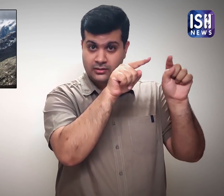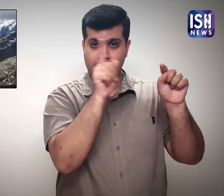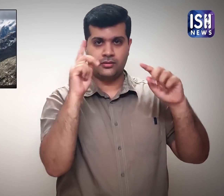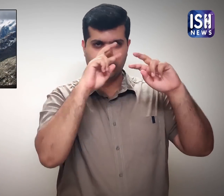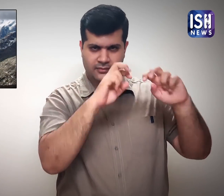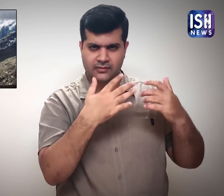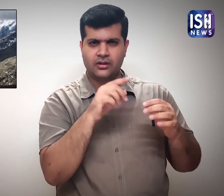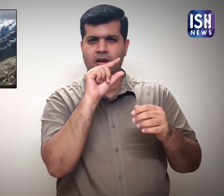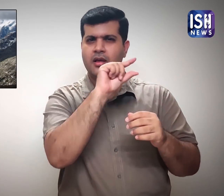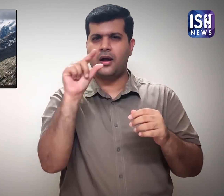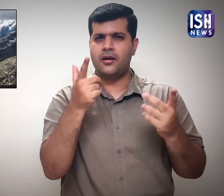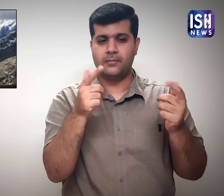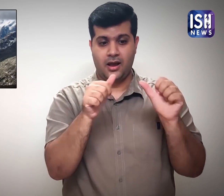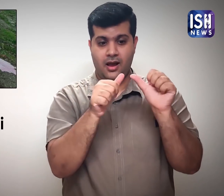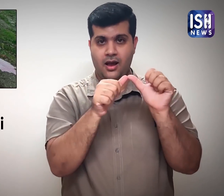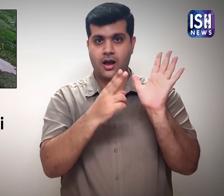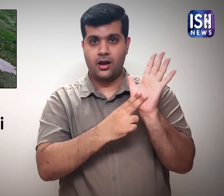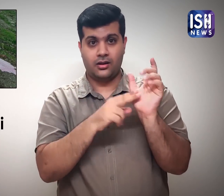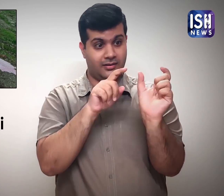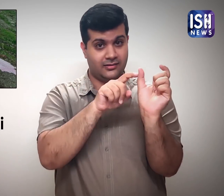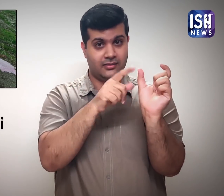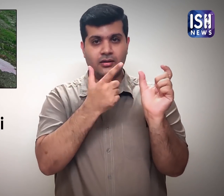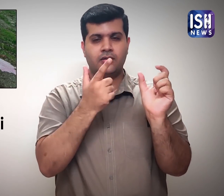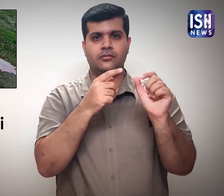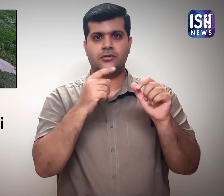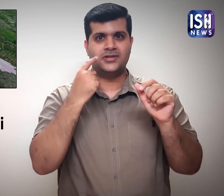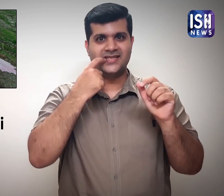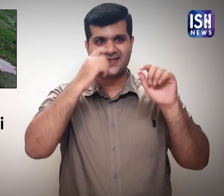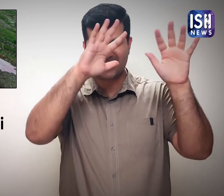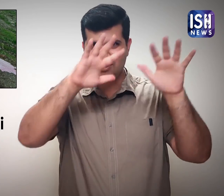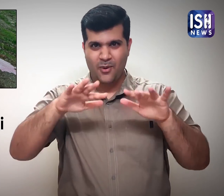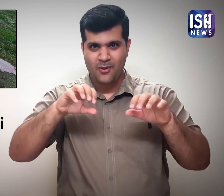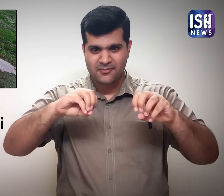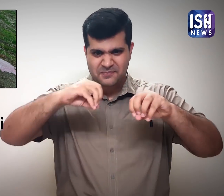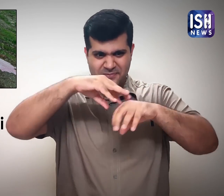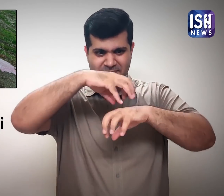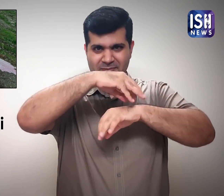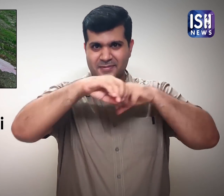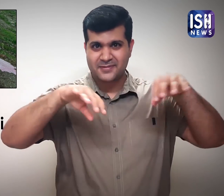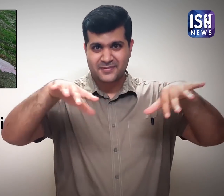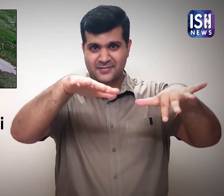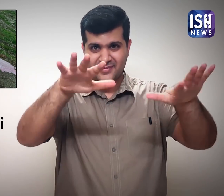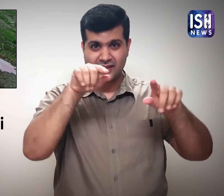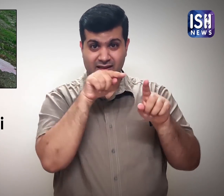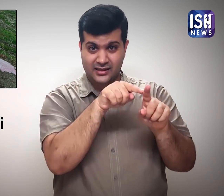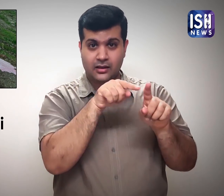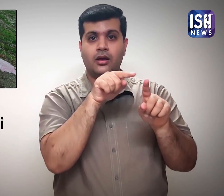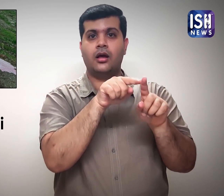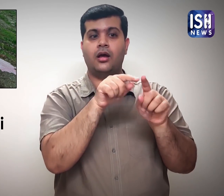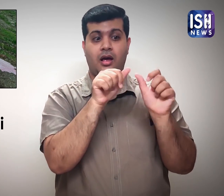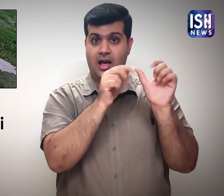There an algae named Encyclonema Nordenskidae had turned the snow purple.